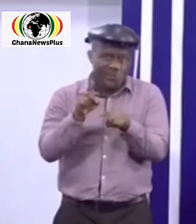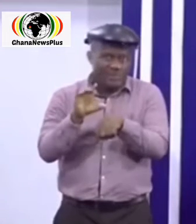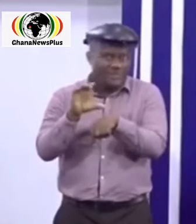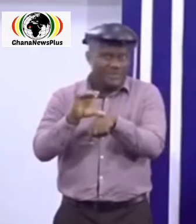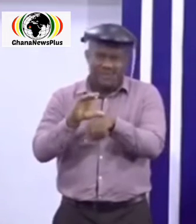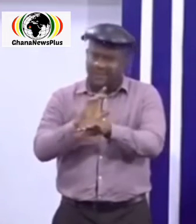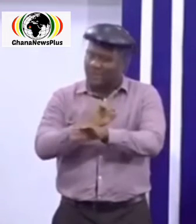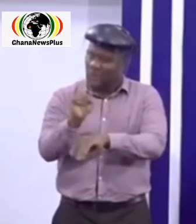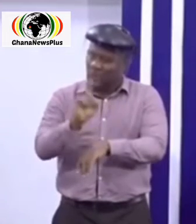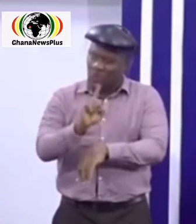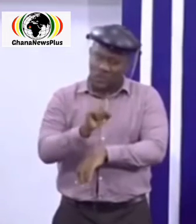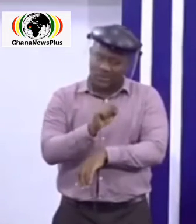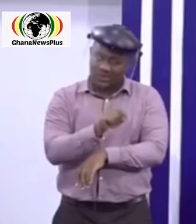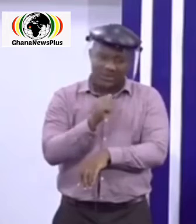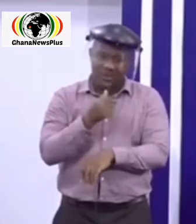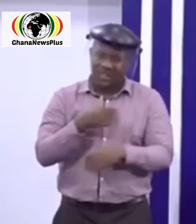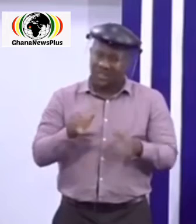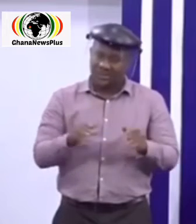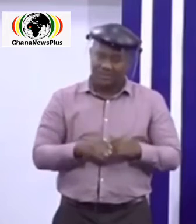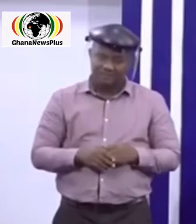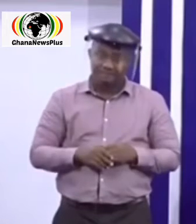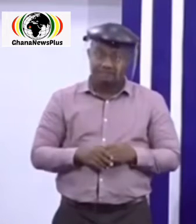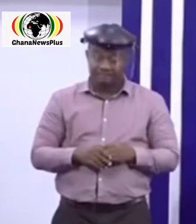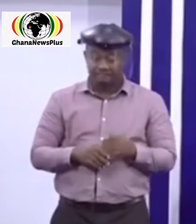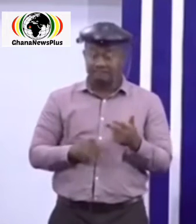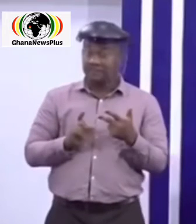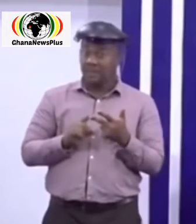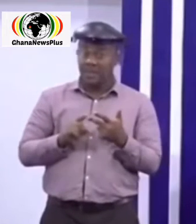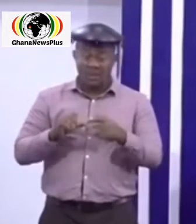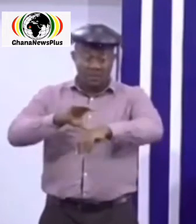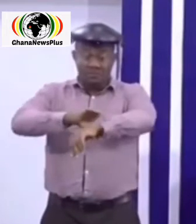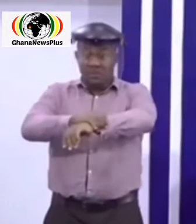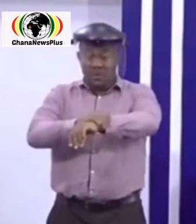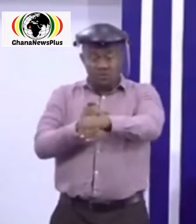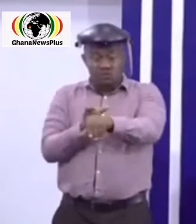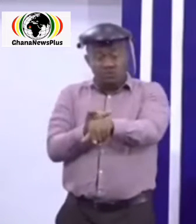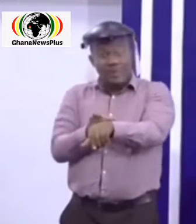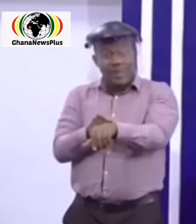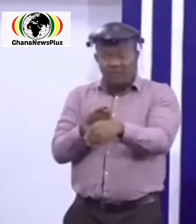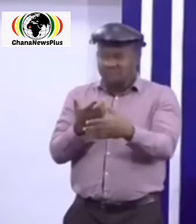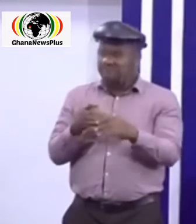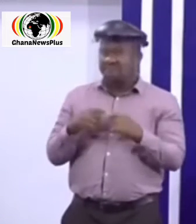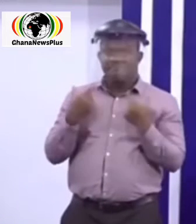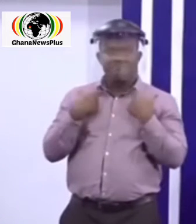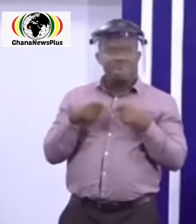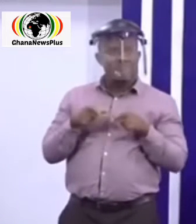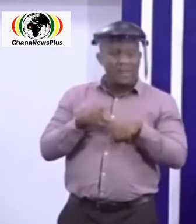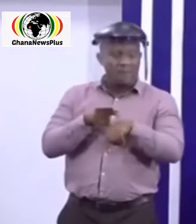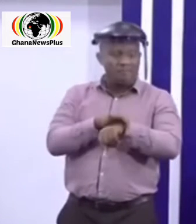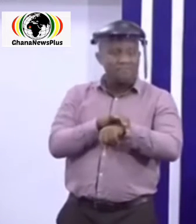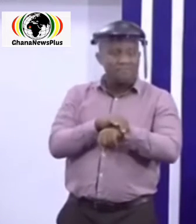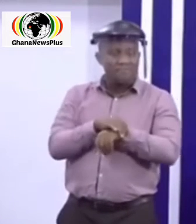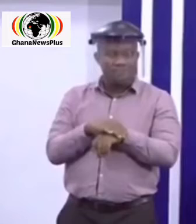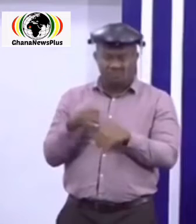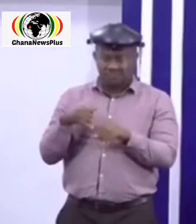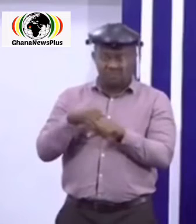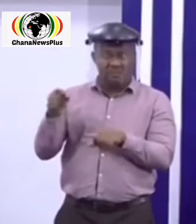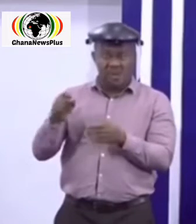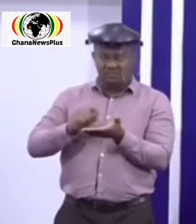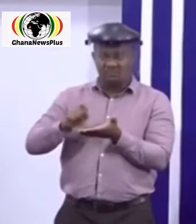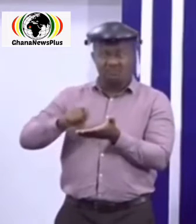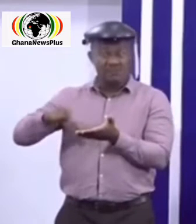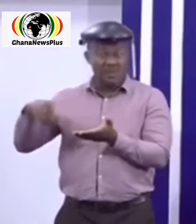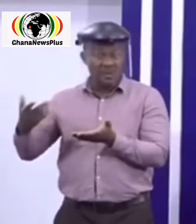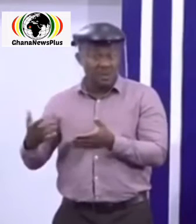sharing personal items such as watches jewelry pens and phones should be